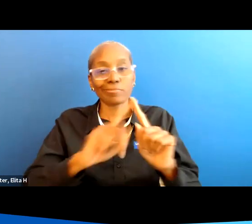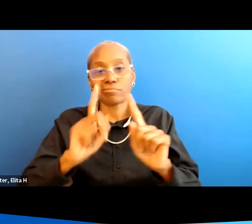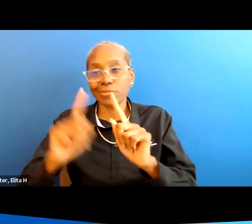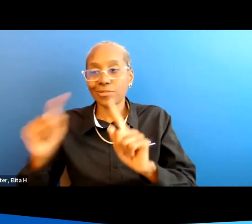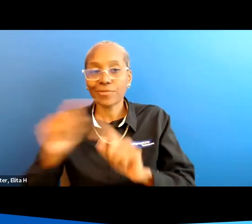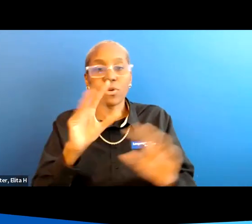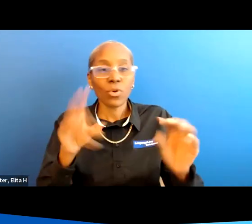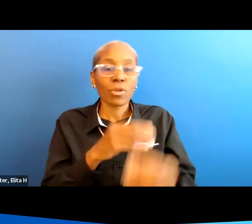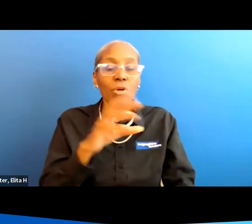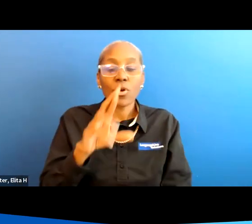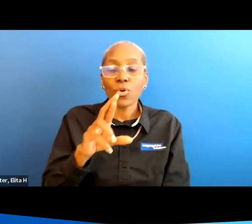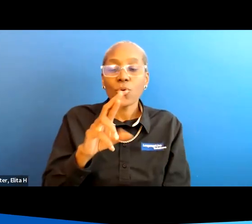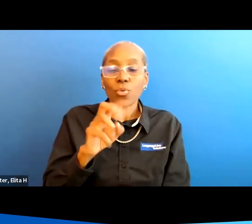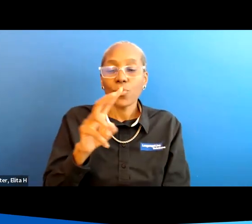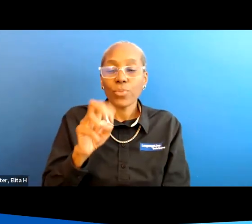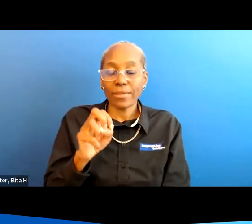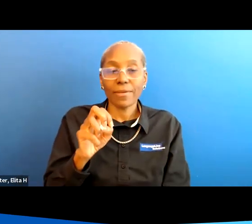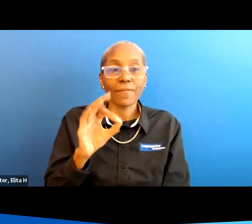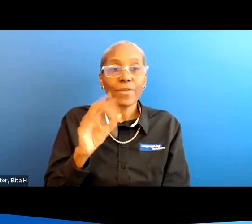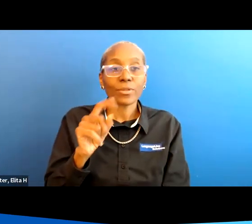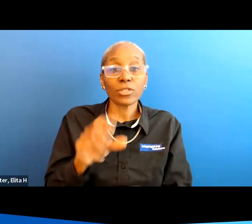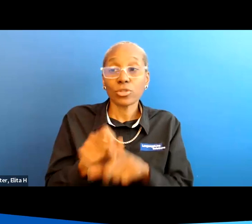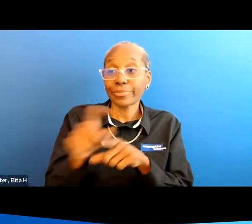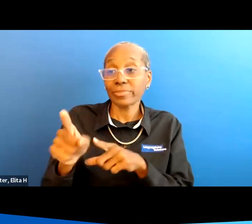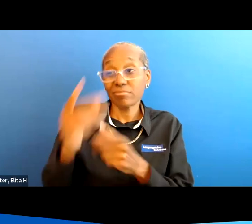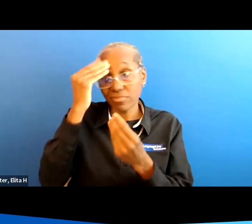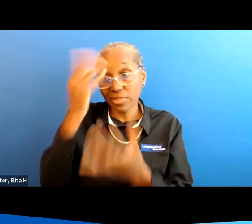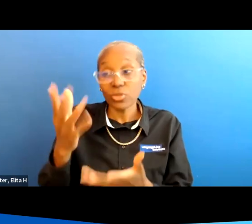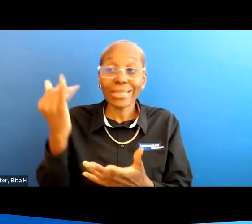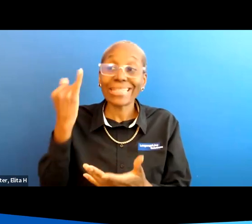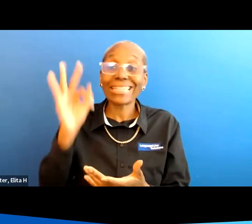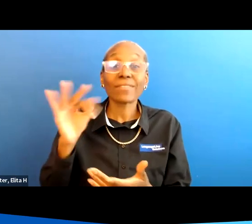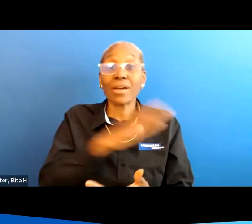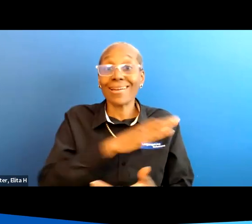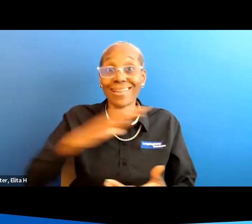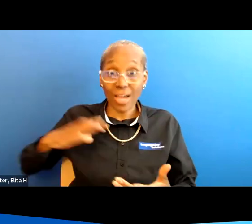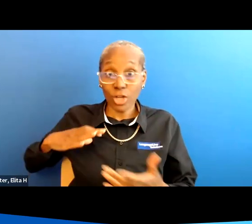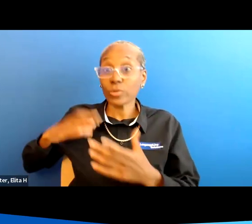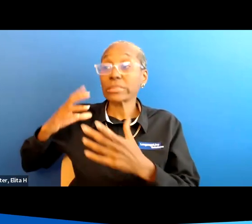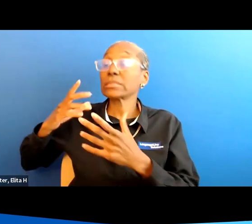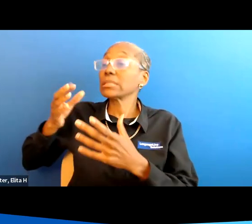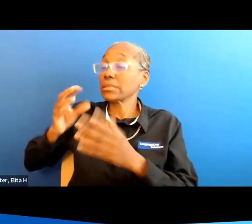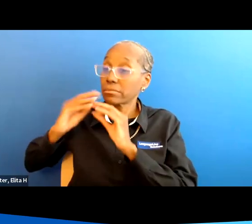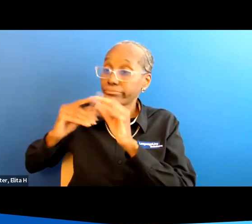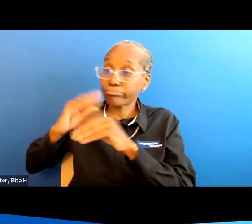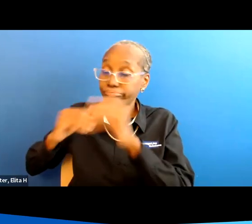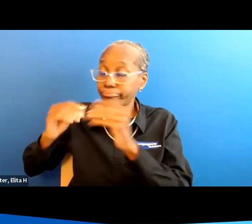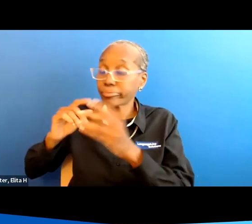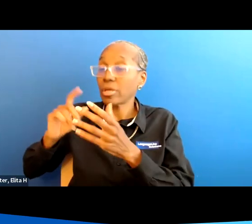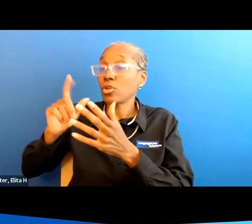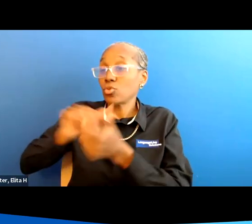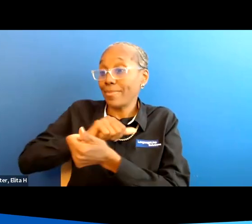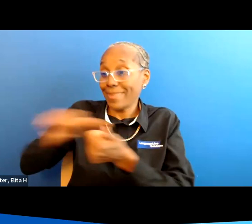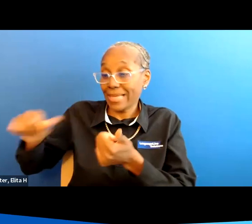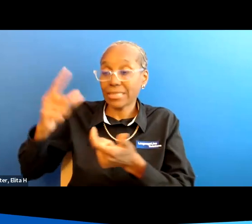the re foundation will send you a notice if there's something going through congress don't ignore those sign up for those don't ignore those